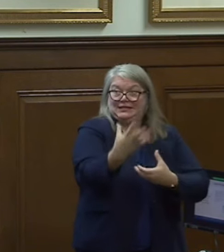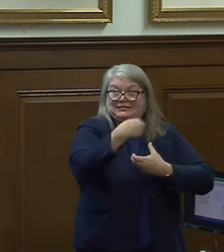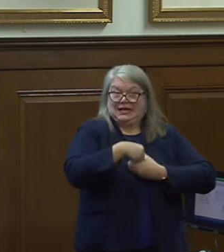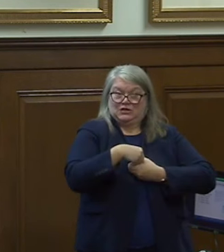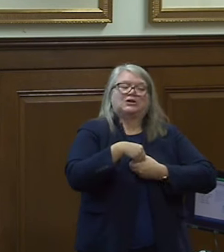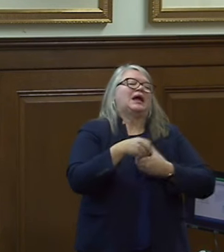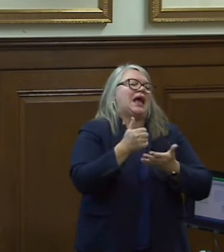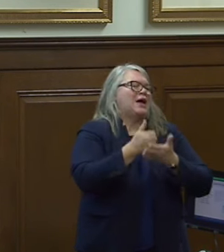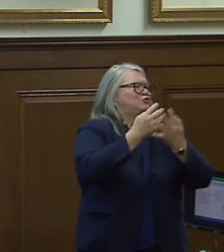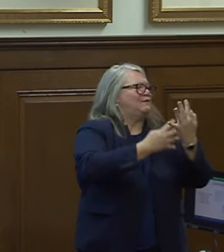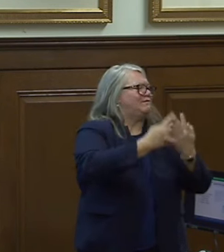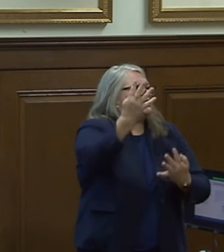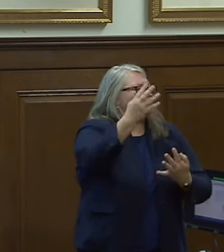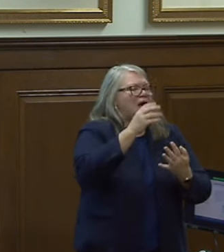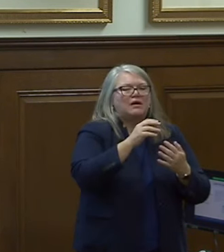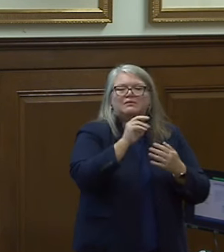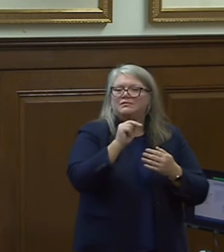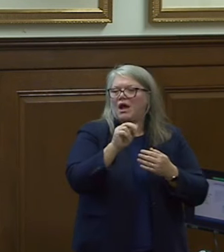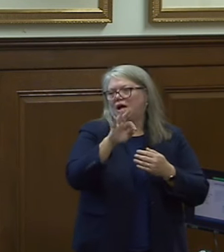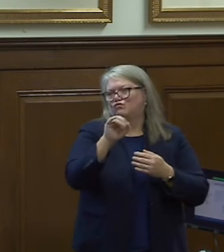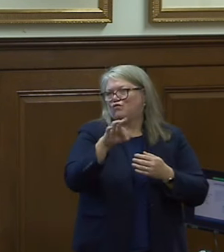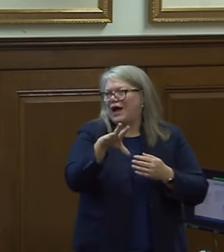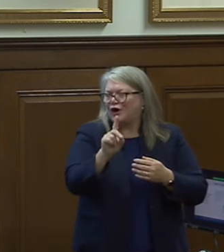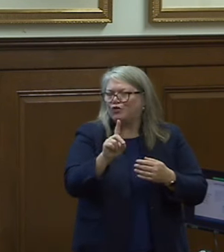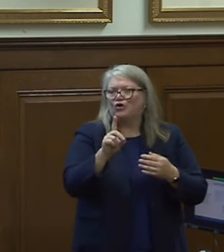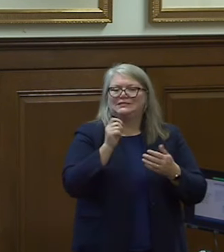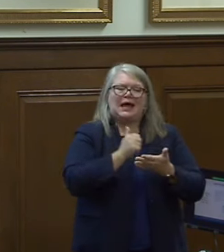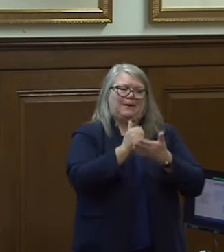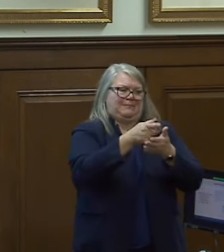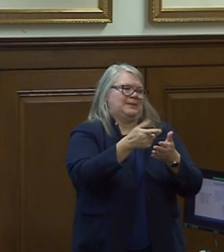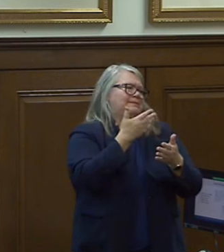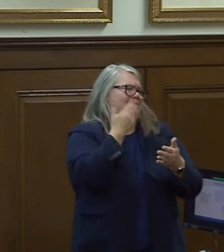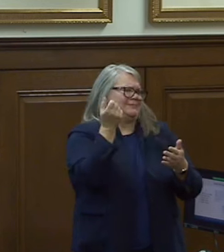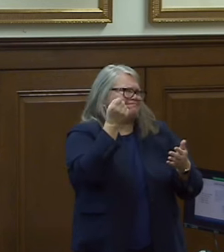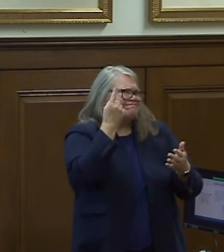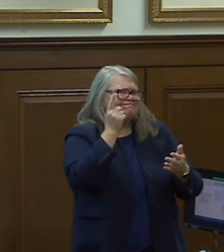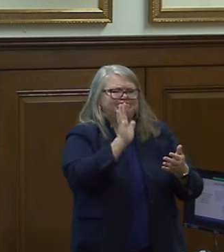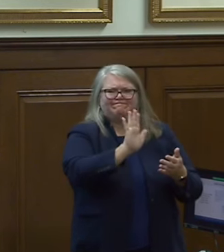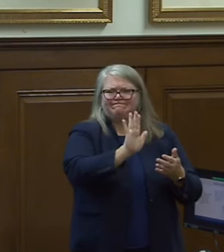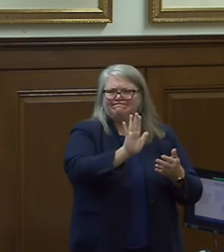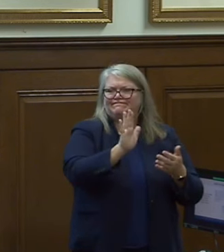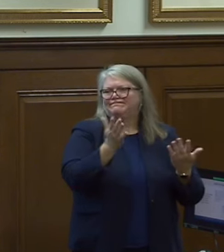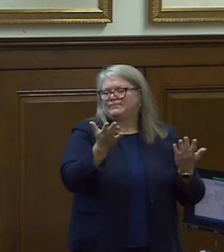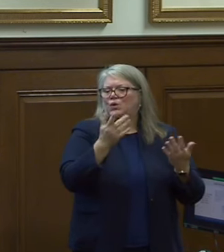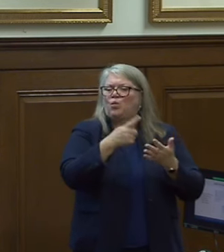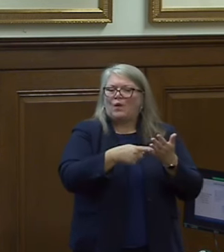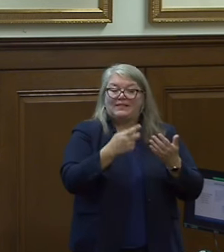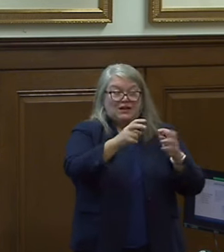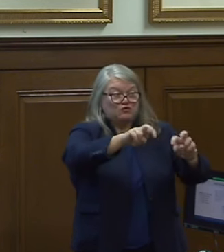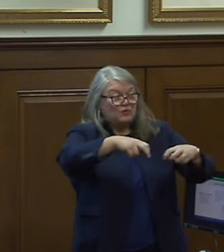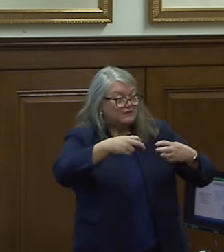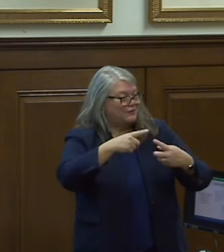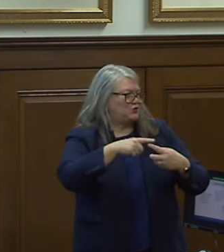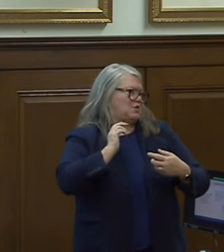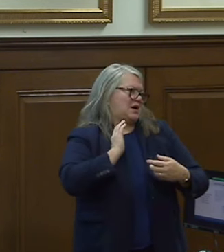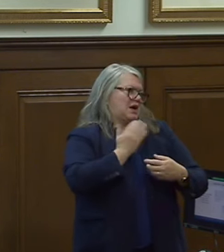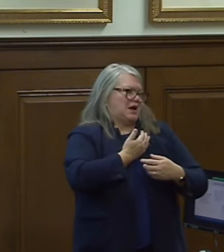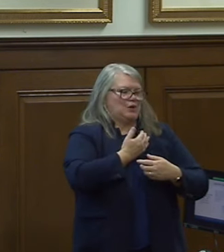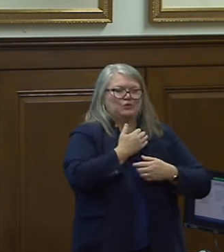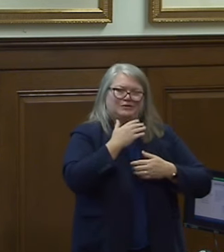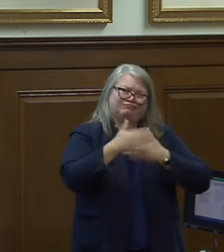helps filter out non-record material helps them get a better understanding of what they're transferring to nara